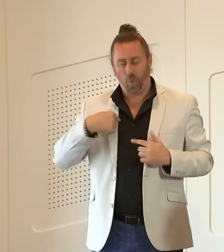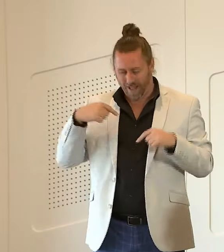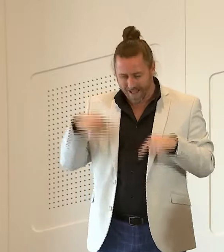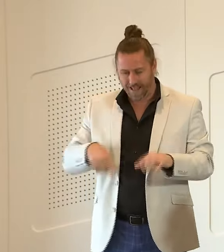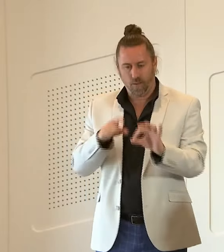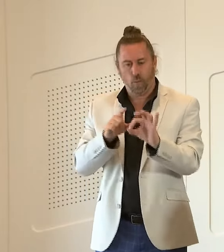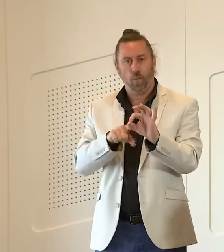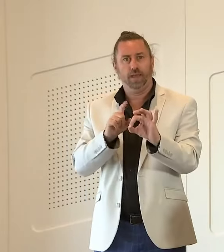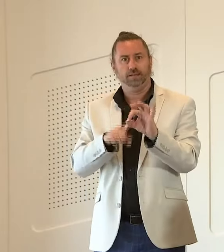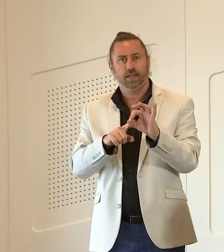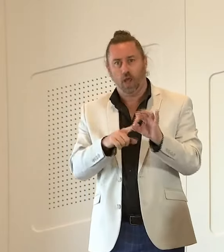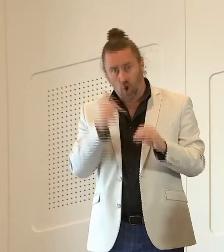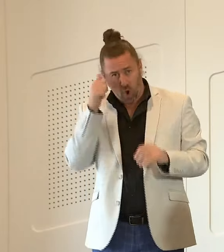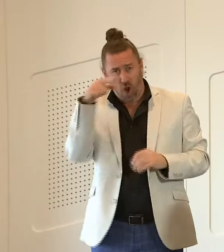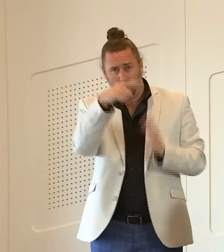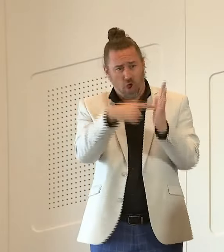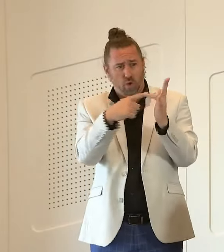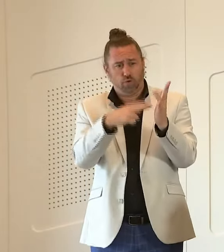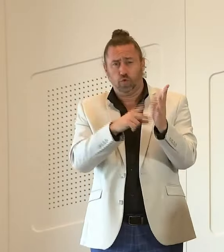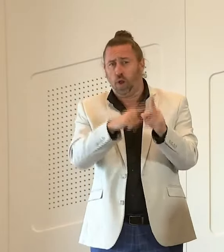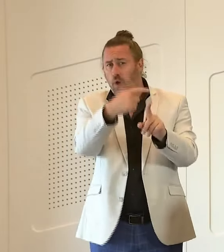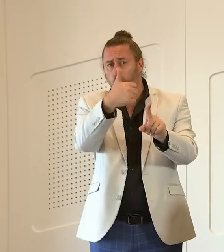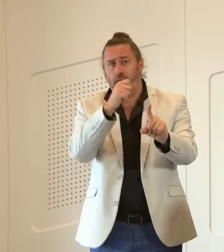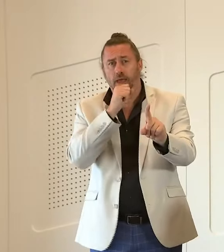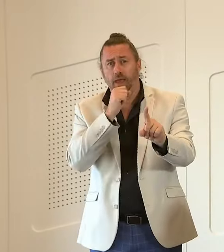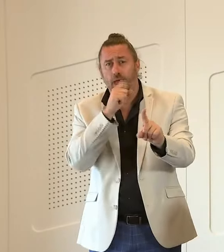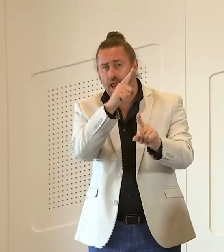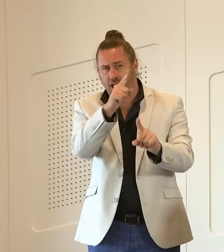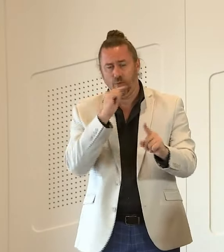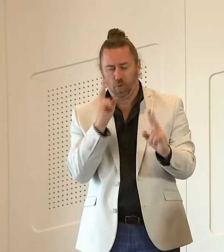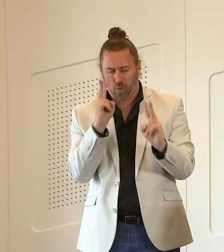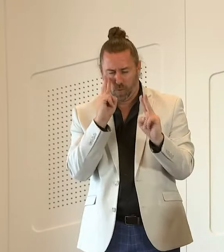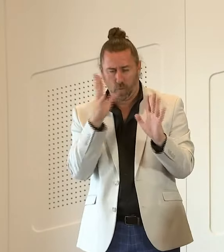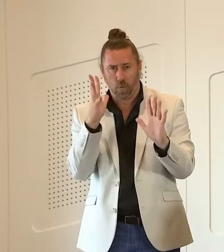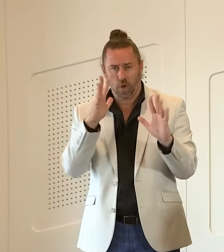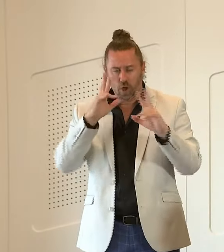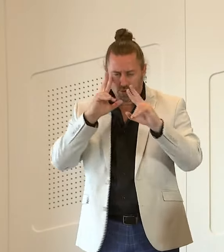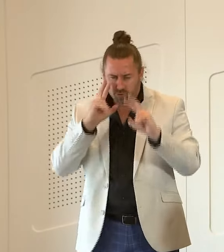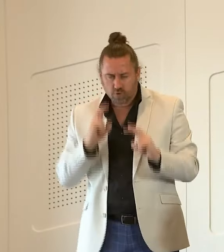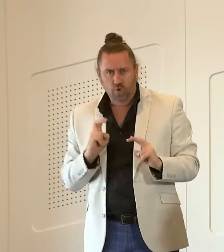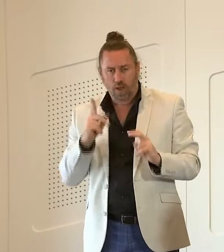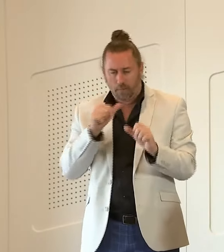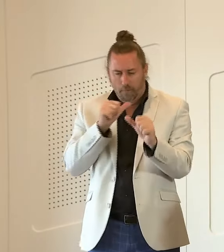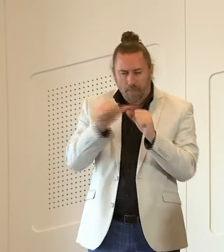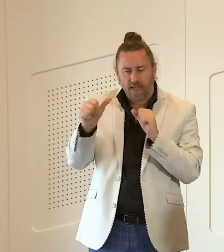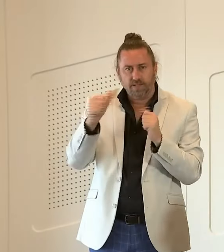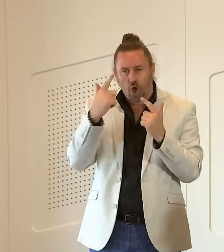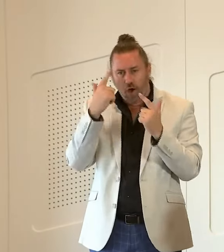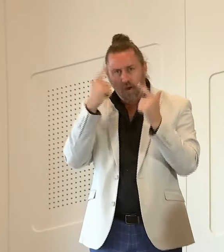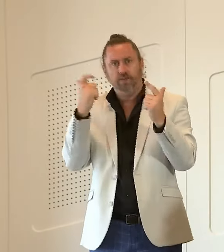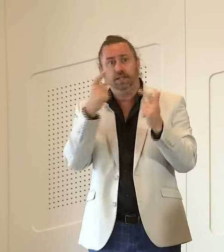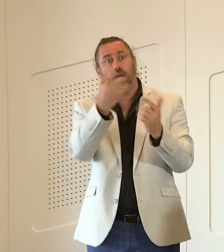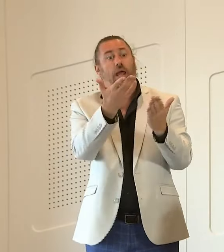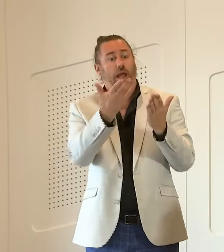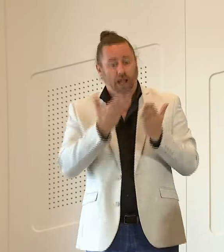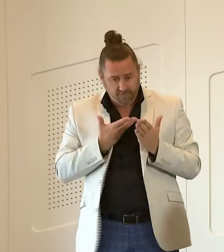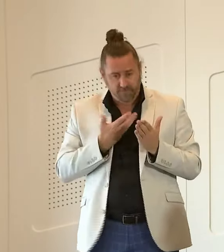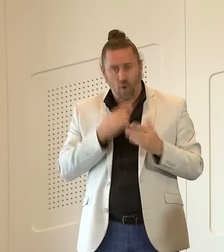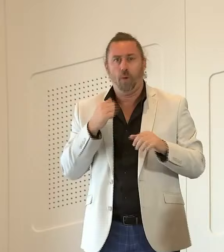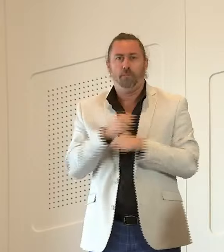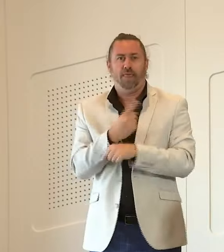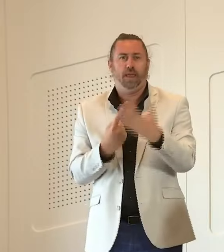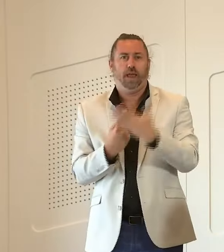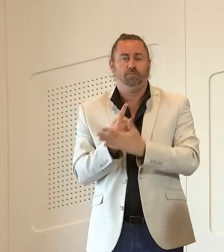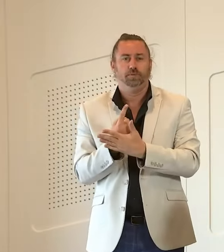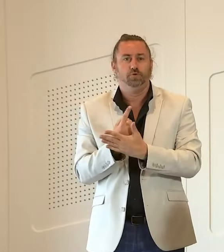queenslanders can have absolute confidence that he will get this right and that we will implement those reforms to strengthen our corruption